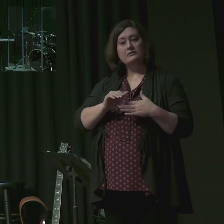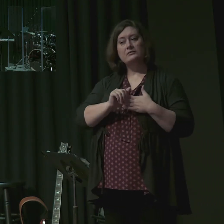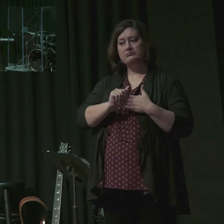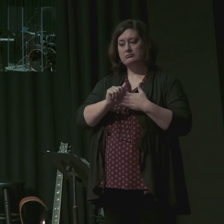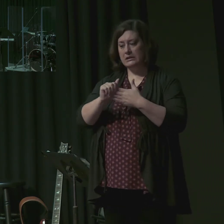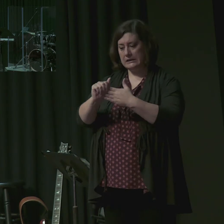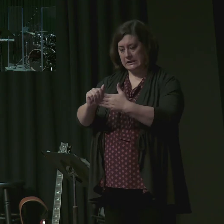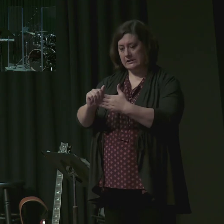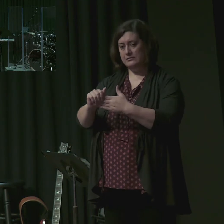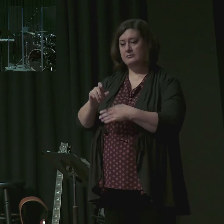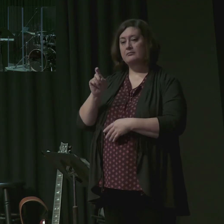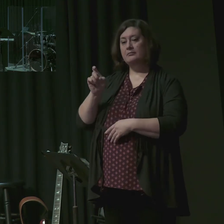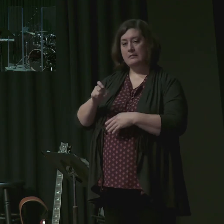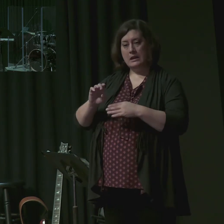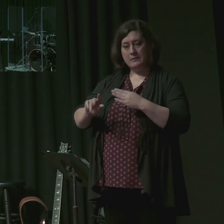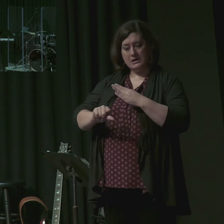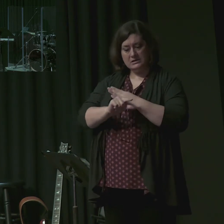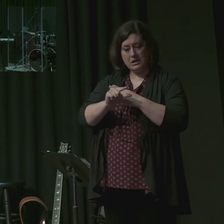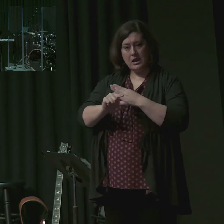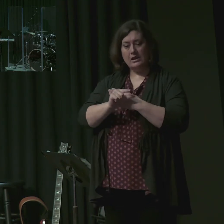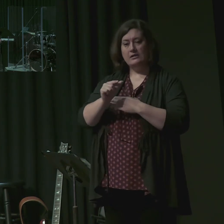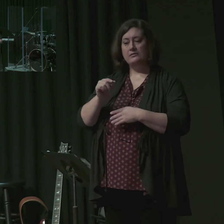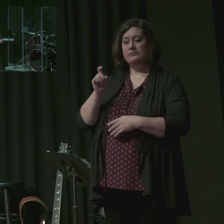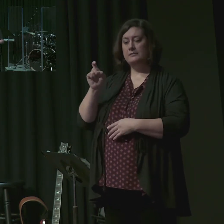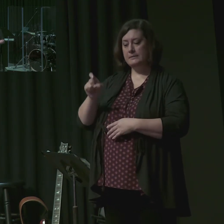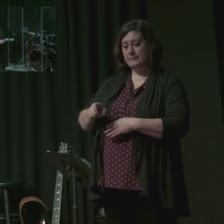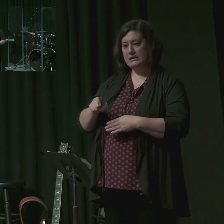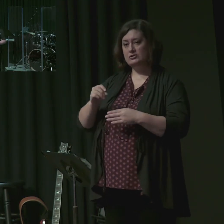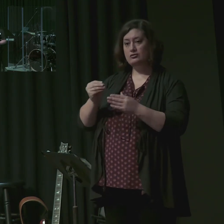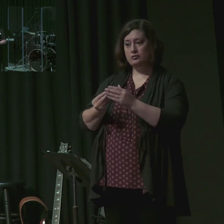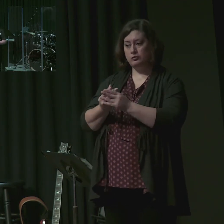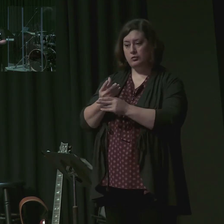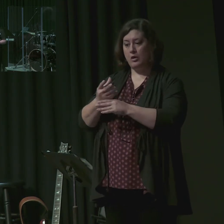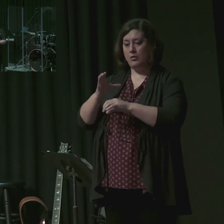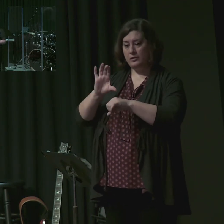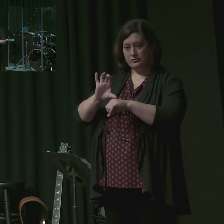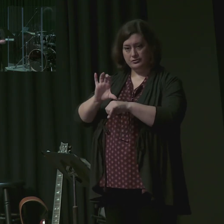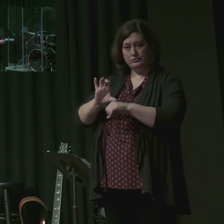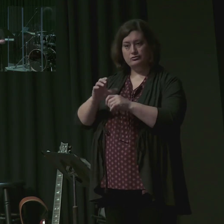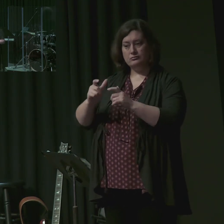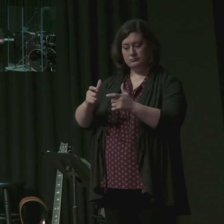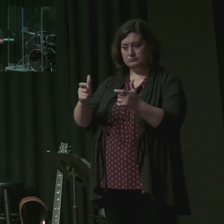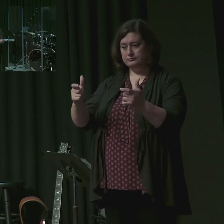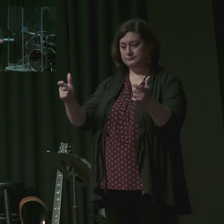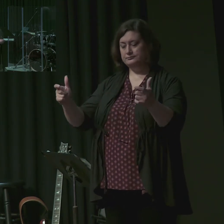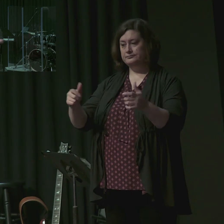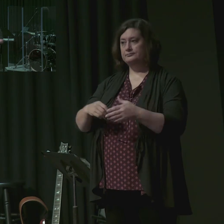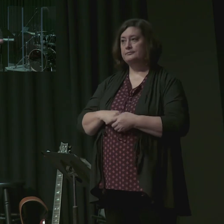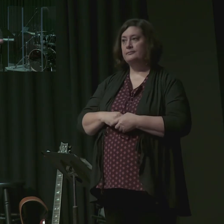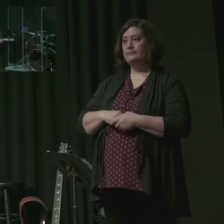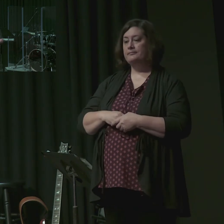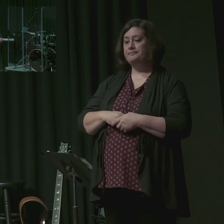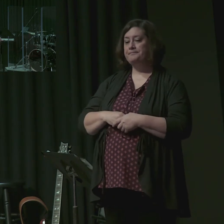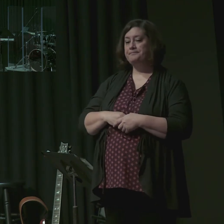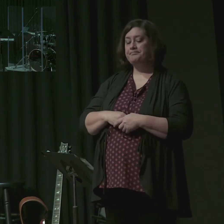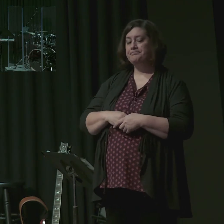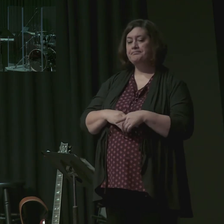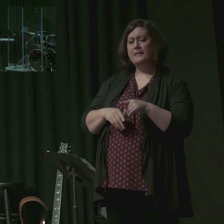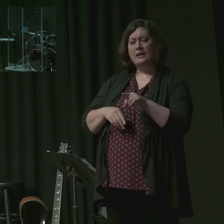He must guide and guard and grow the church. He must feed and he